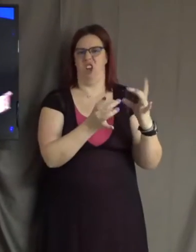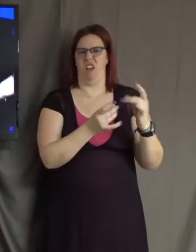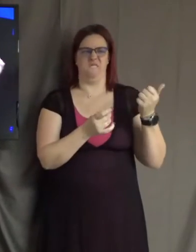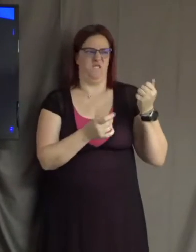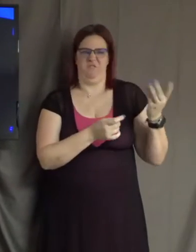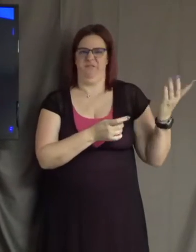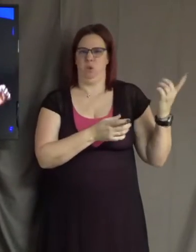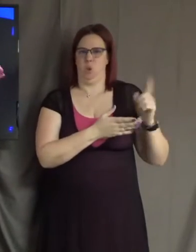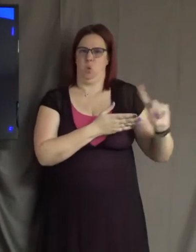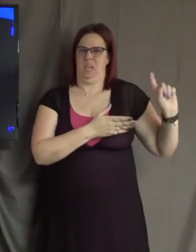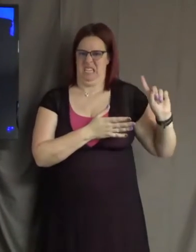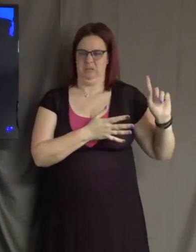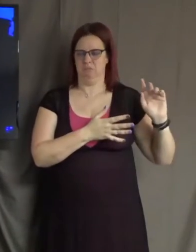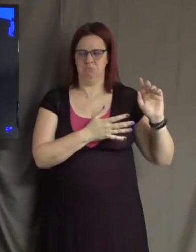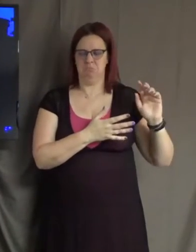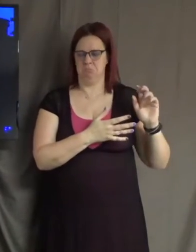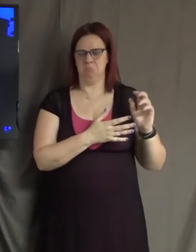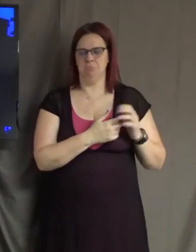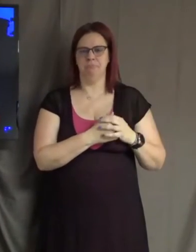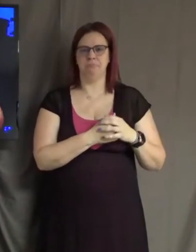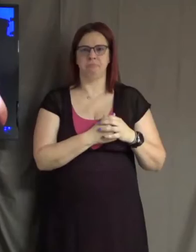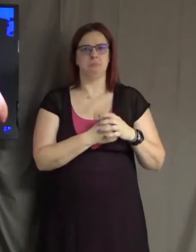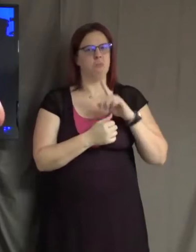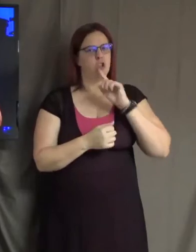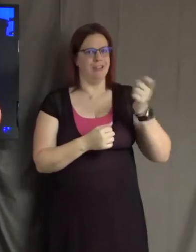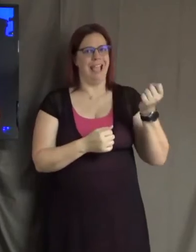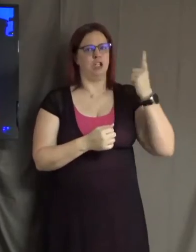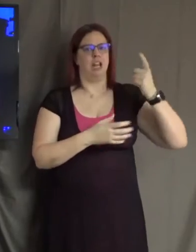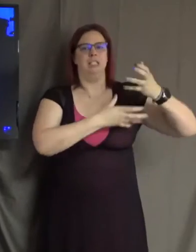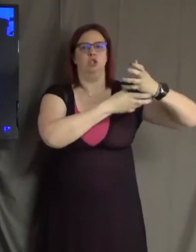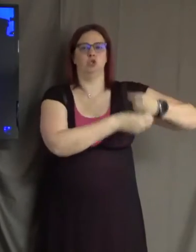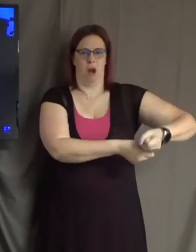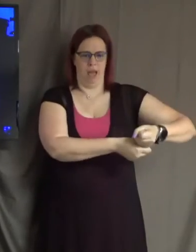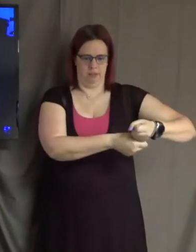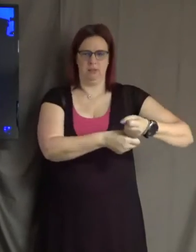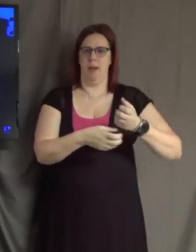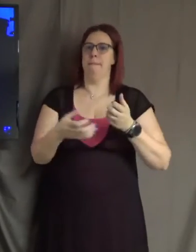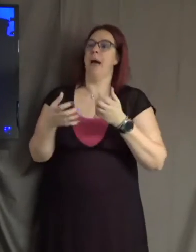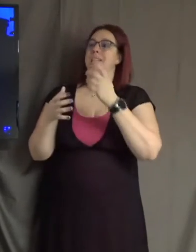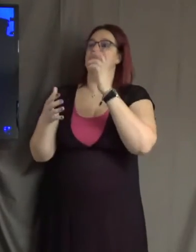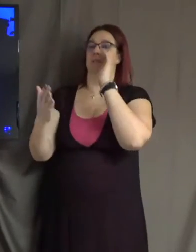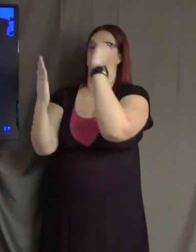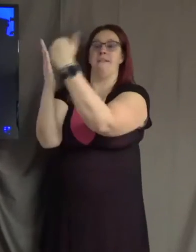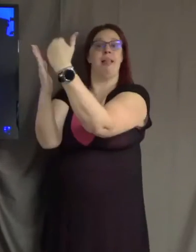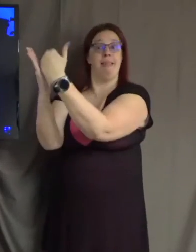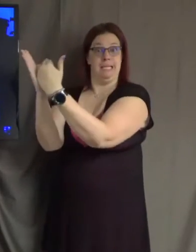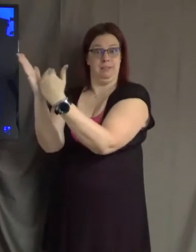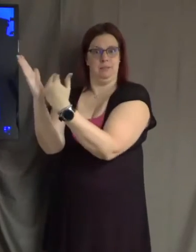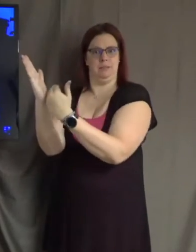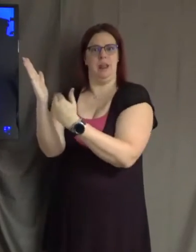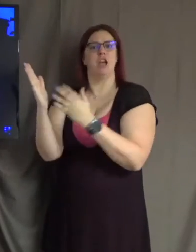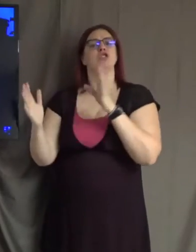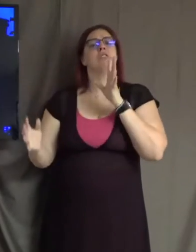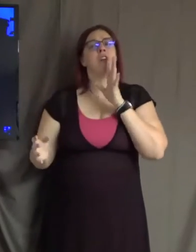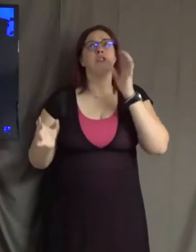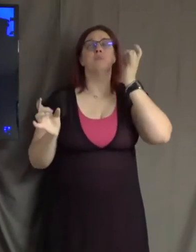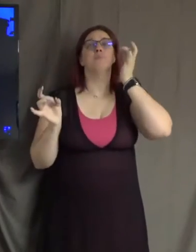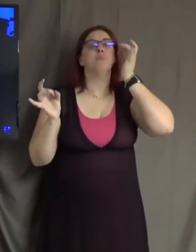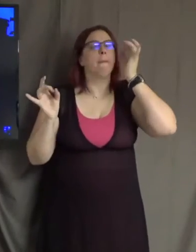get into that understanding of trust. But to create that list of people we trust, she talks so brilliantly about this because she says, here's the